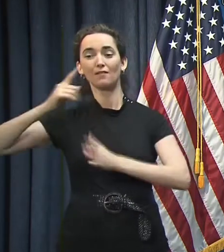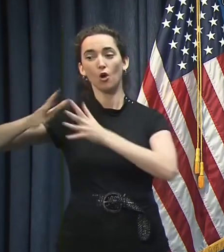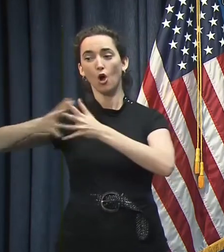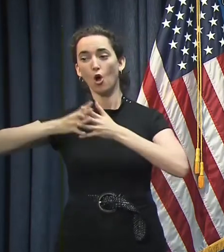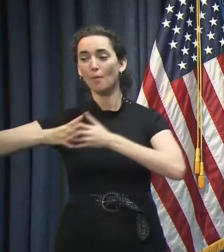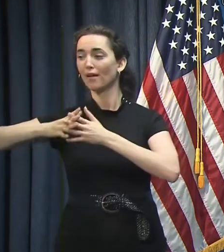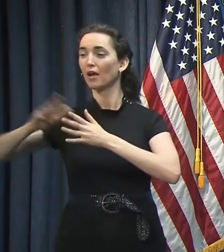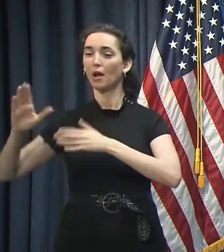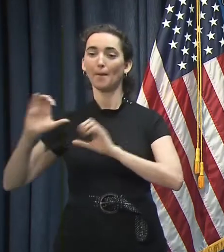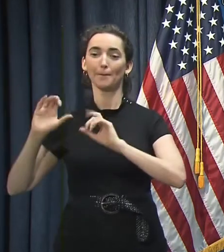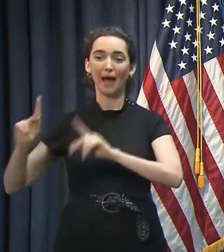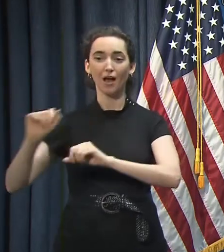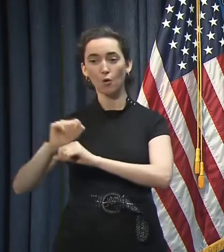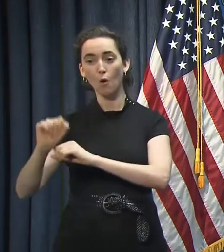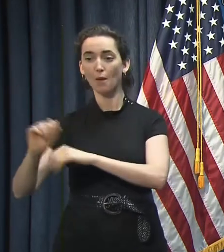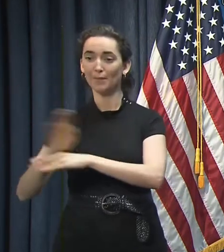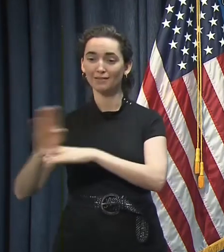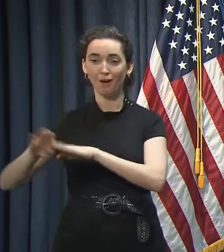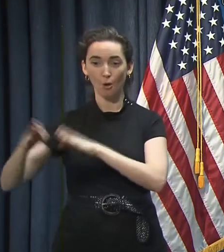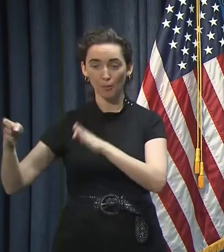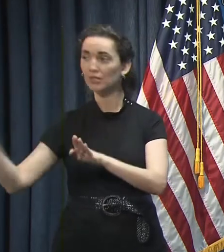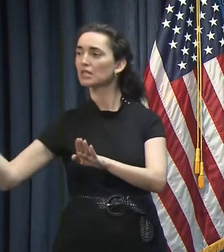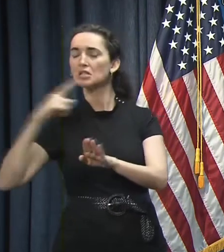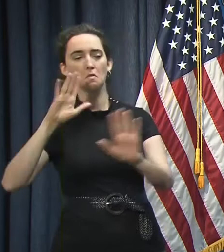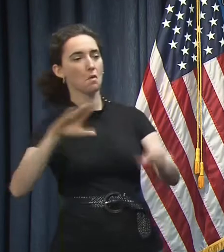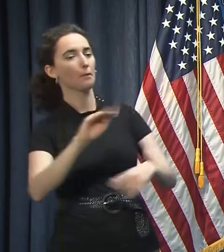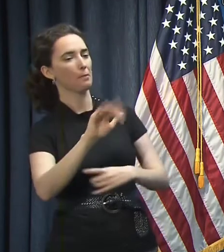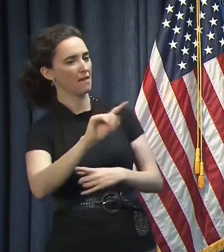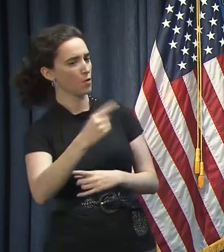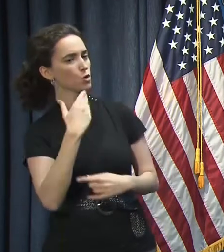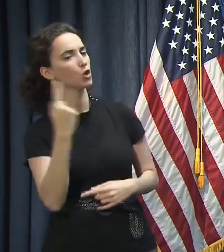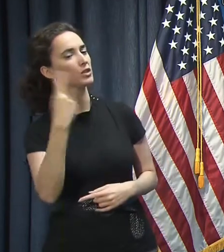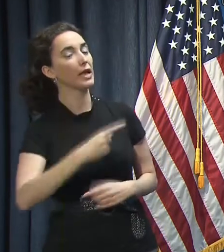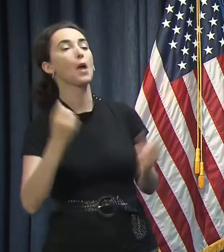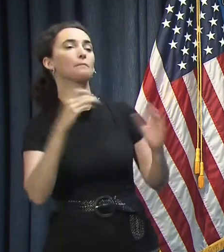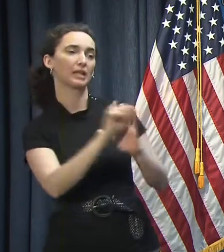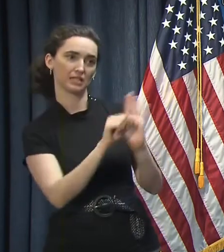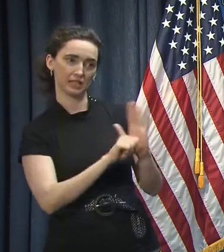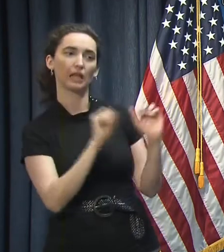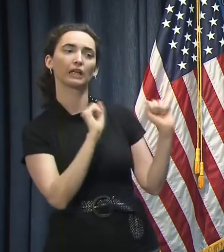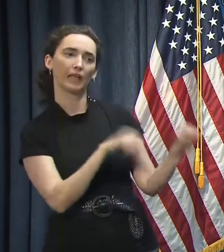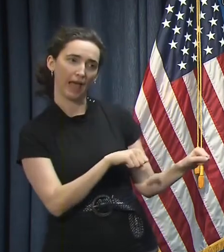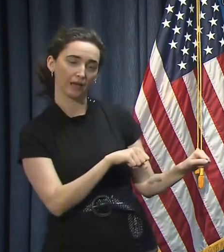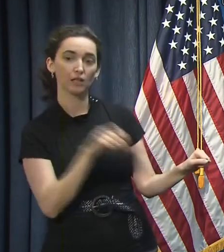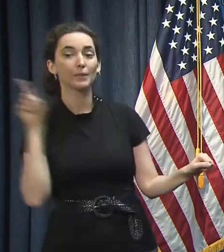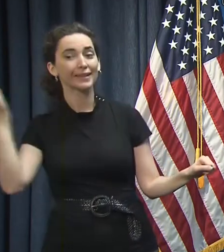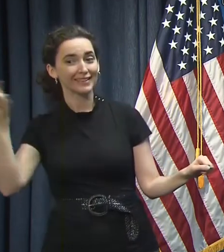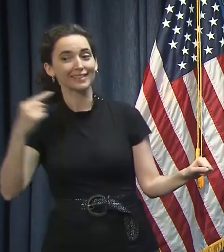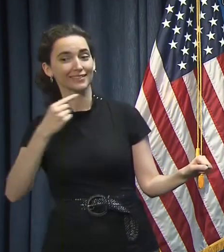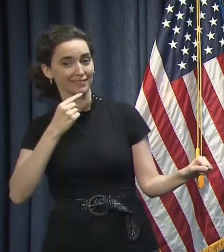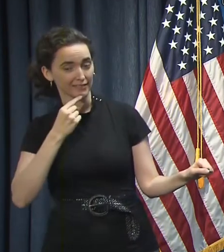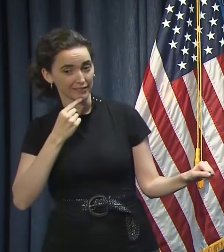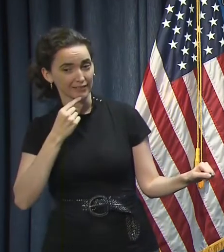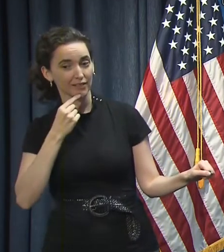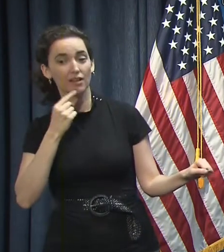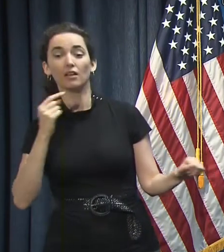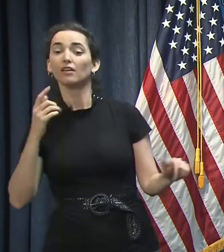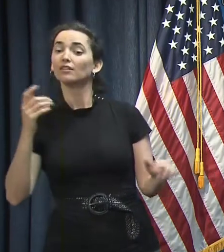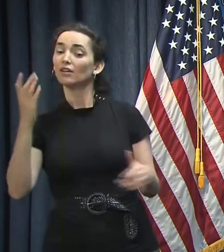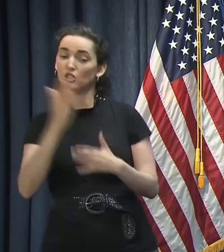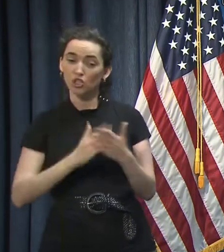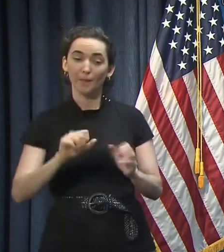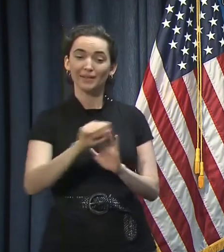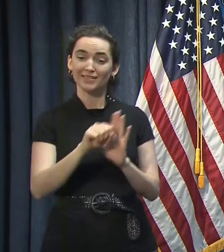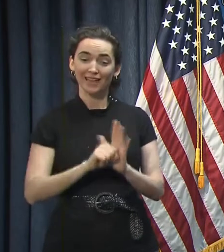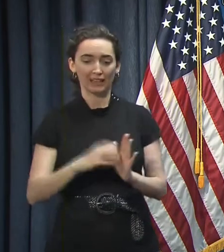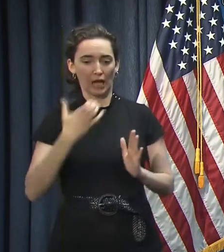he indicated that May 1st was a good date and that it would work for a lot of states, but not hotspot states.